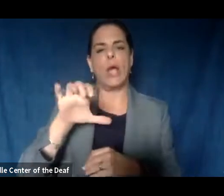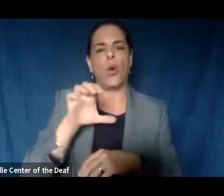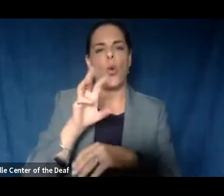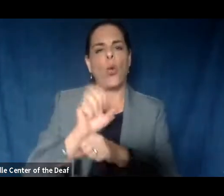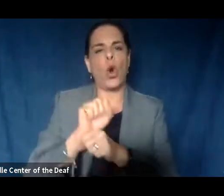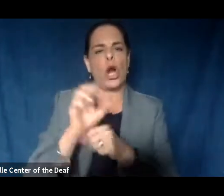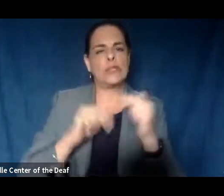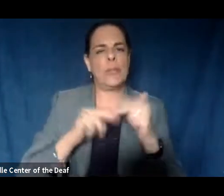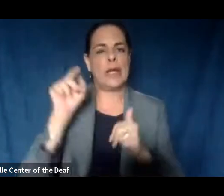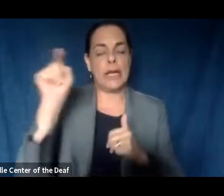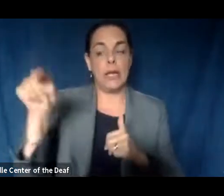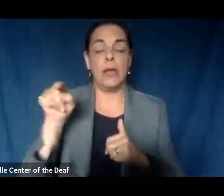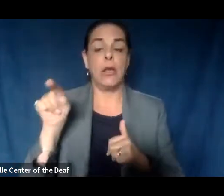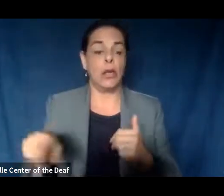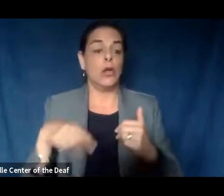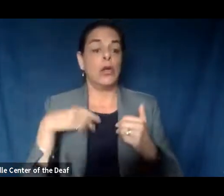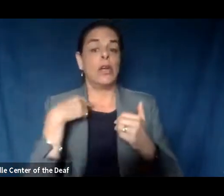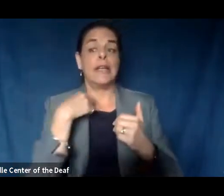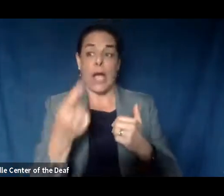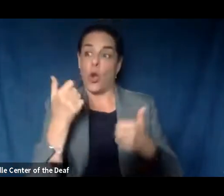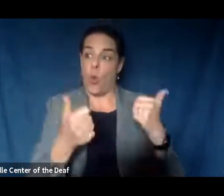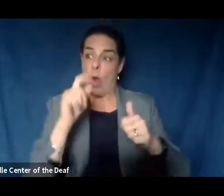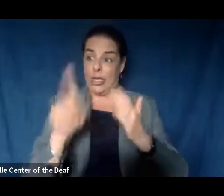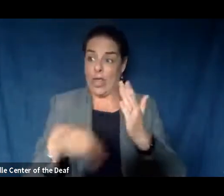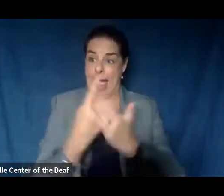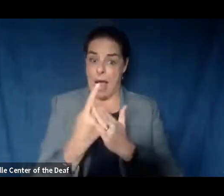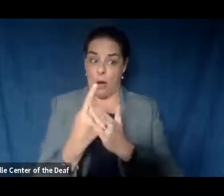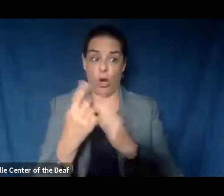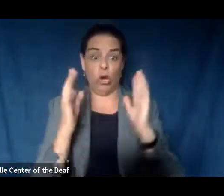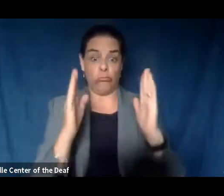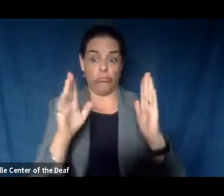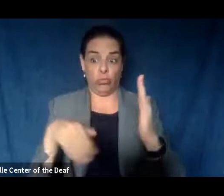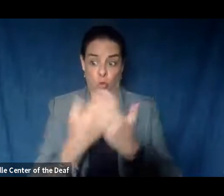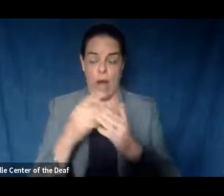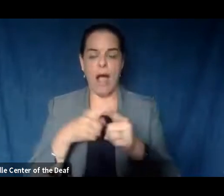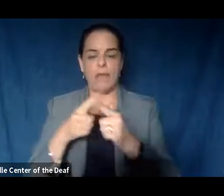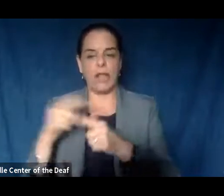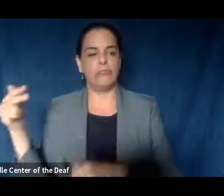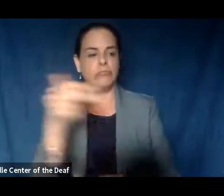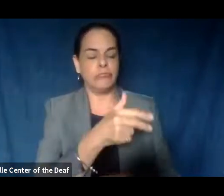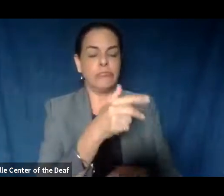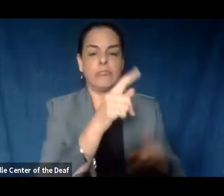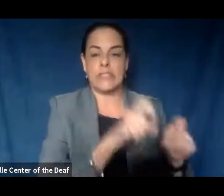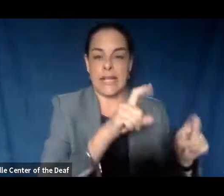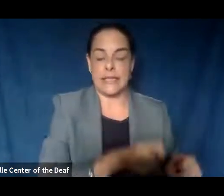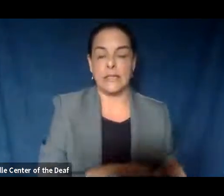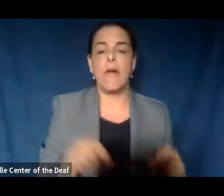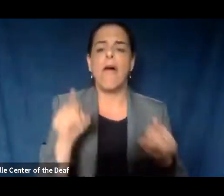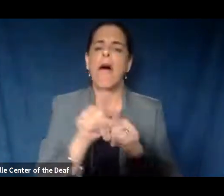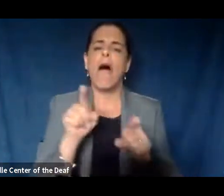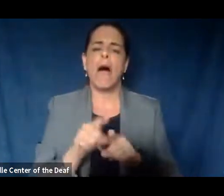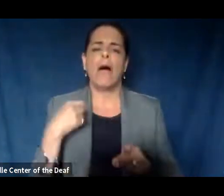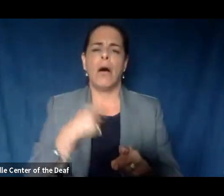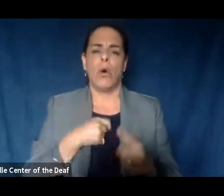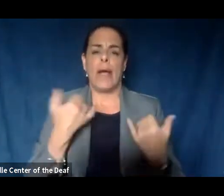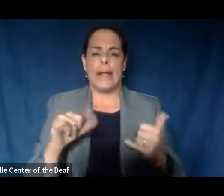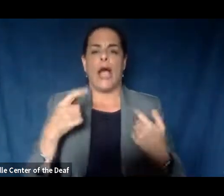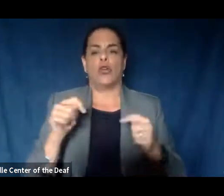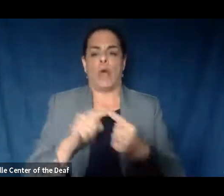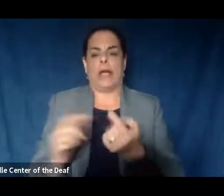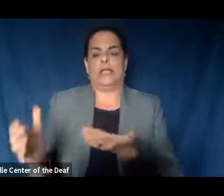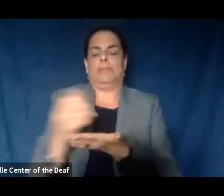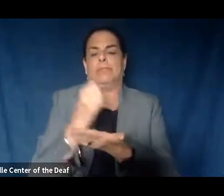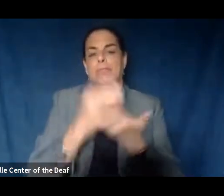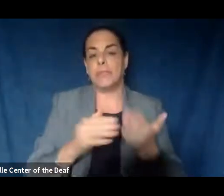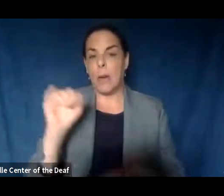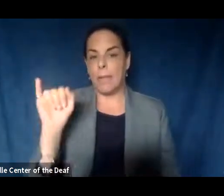get there and we put you through the process. We are also right now trying to collect some insurance information so that we can bill people's insurance.